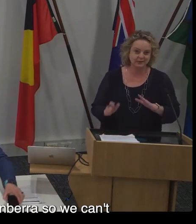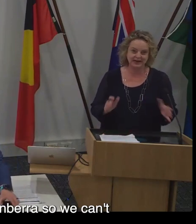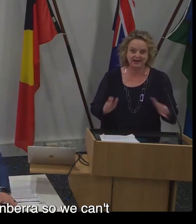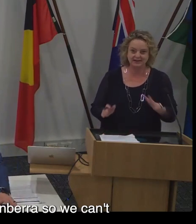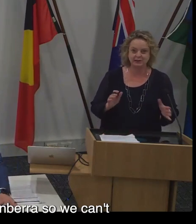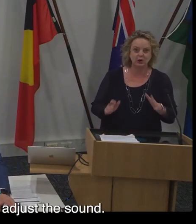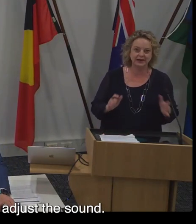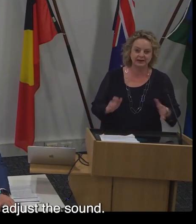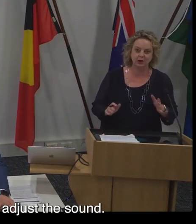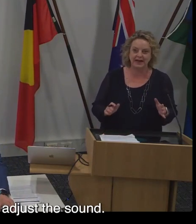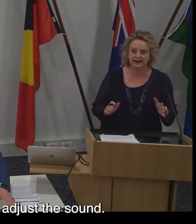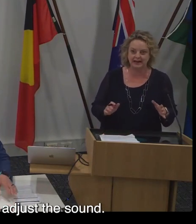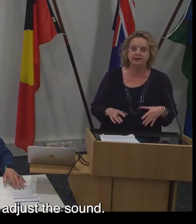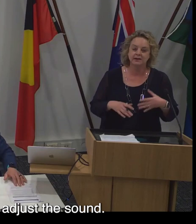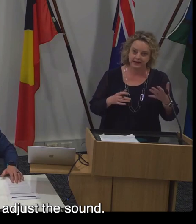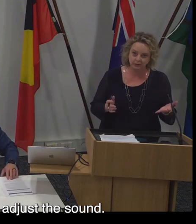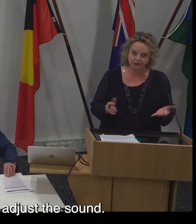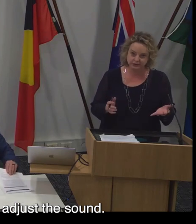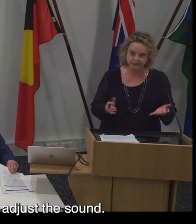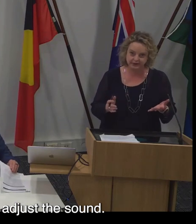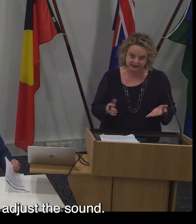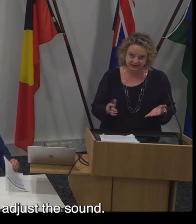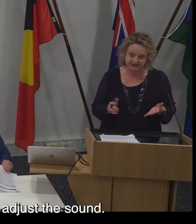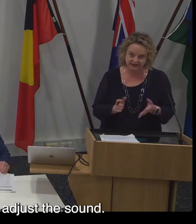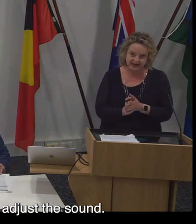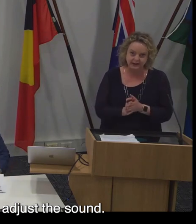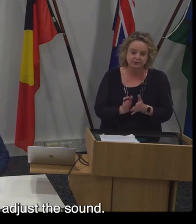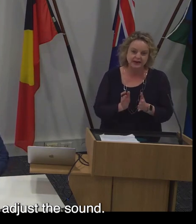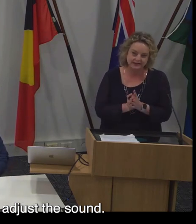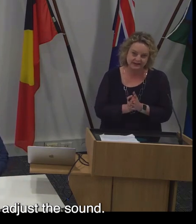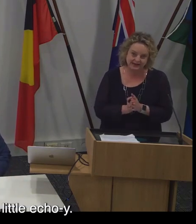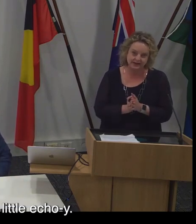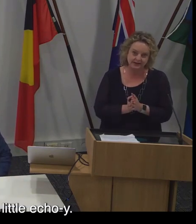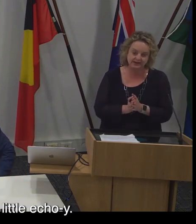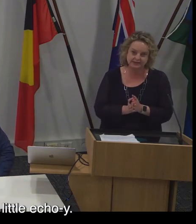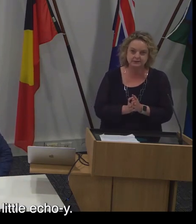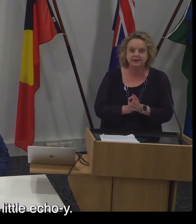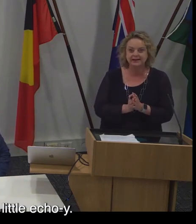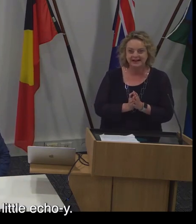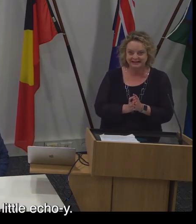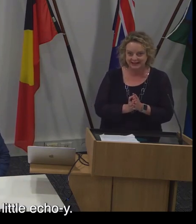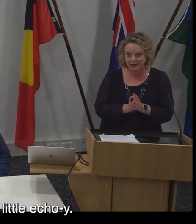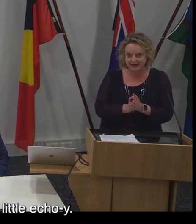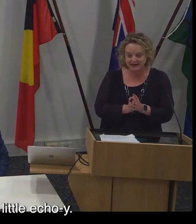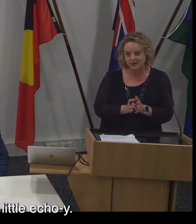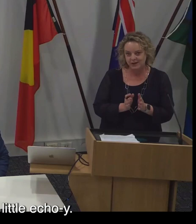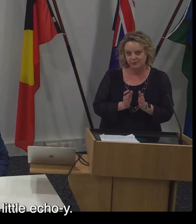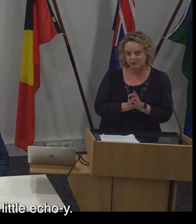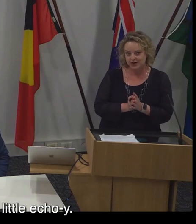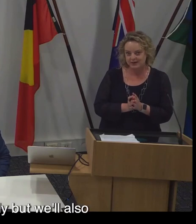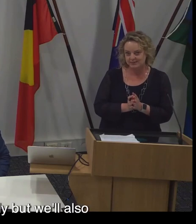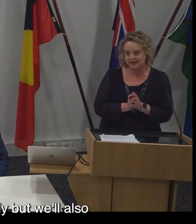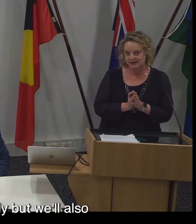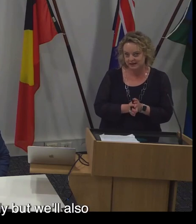Canberra, so we can't log in and log out again in order to adjust the sound. We understand that it's still a little echoey.